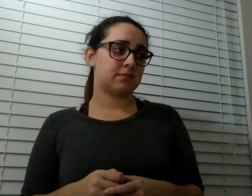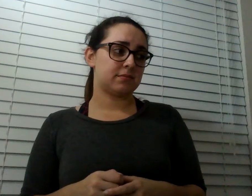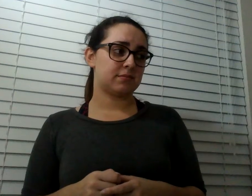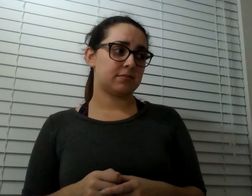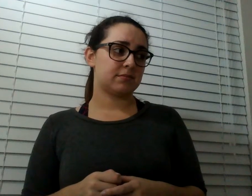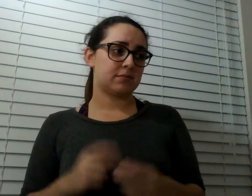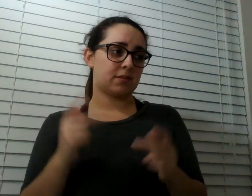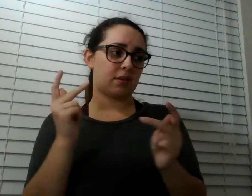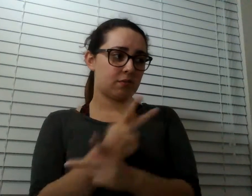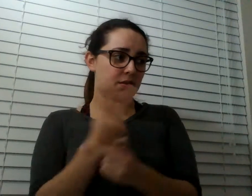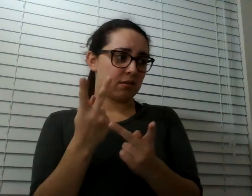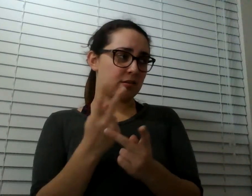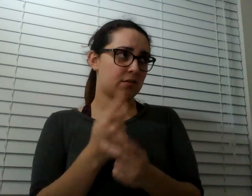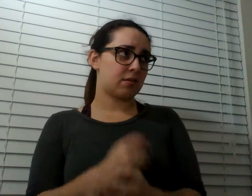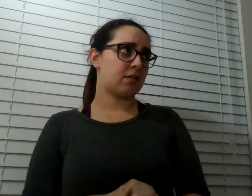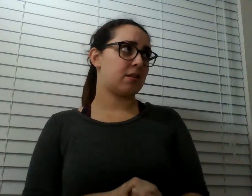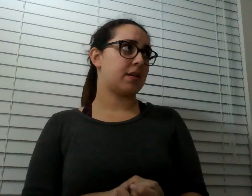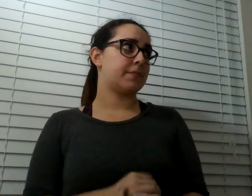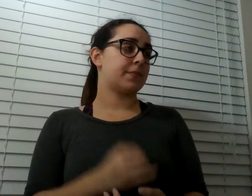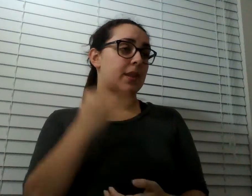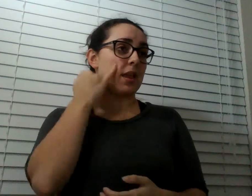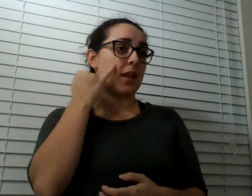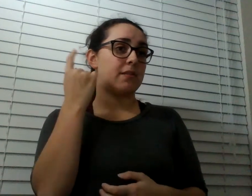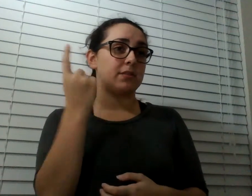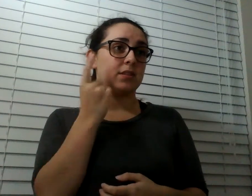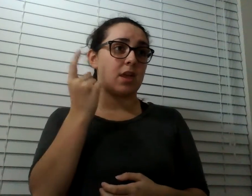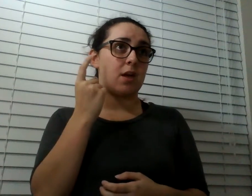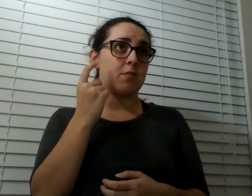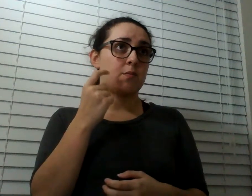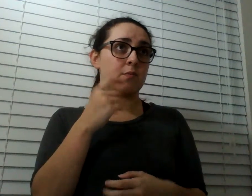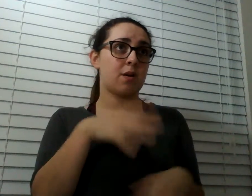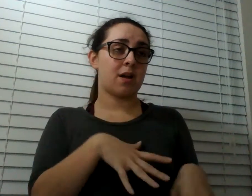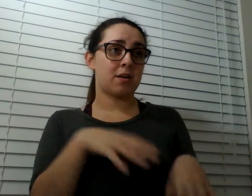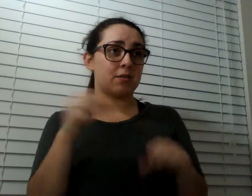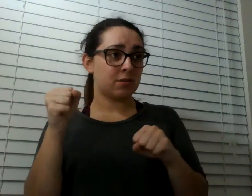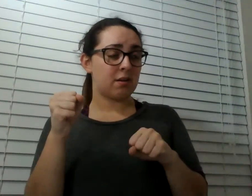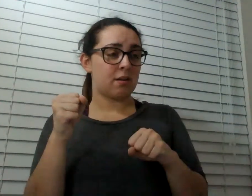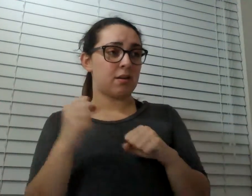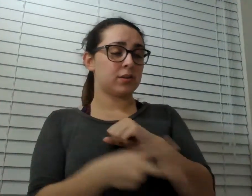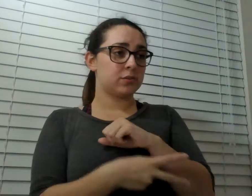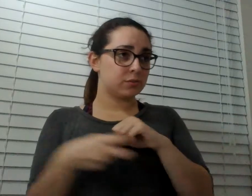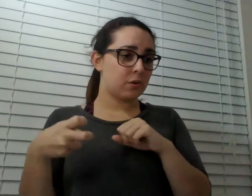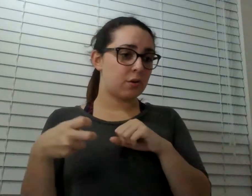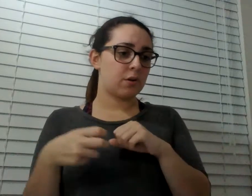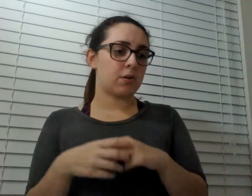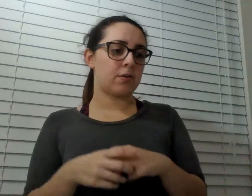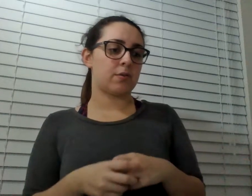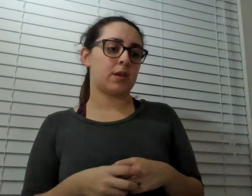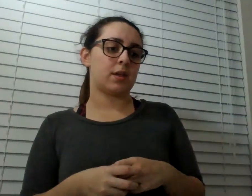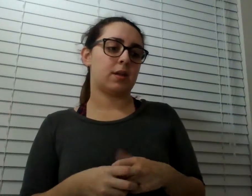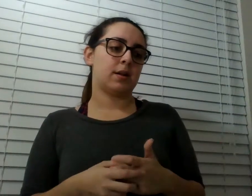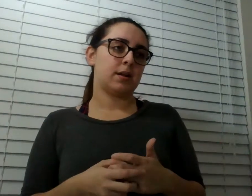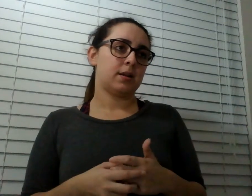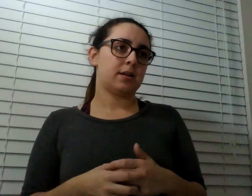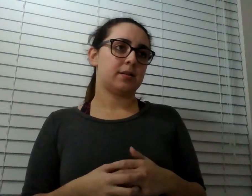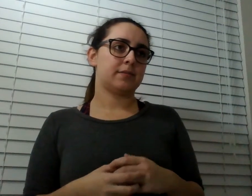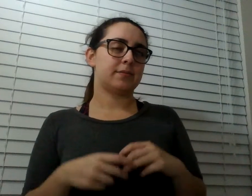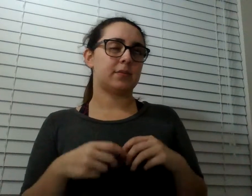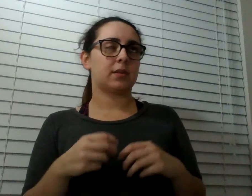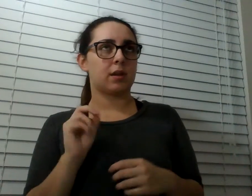Like, if it was missing, if somebody had taken it, that would be a sad of, like, oh, screw you people. Why do you do this? This